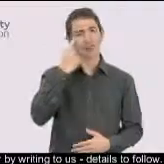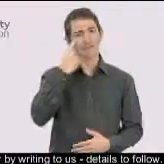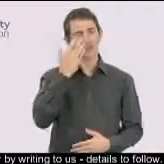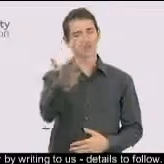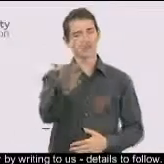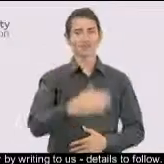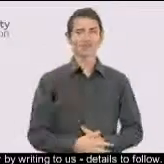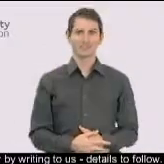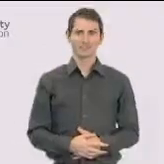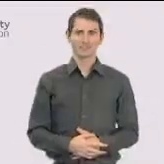Details to follow.